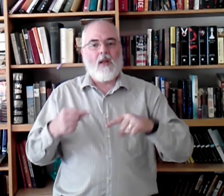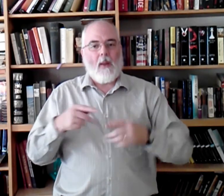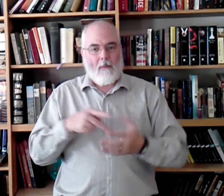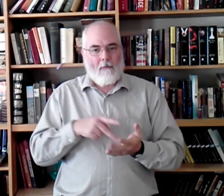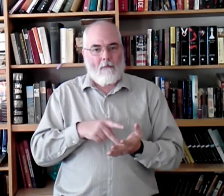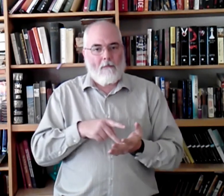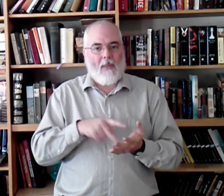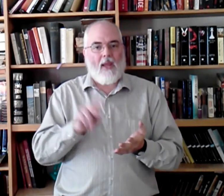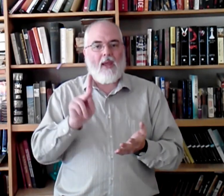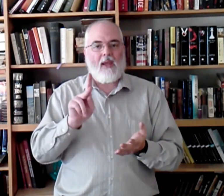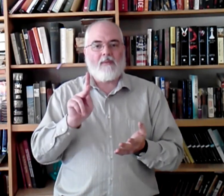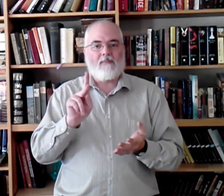Pay.